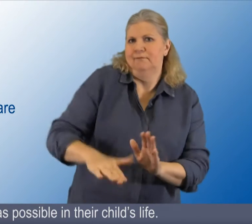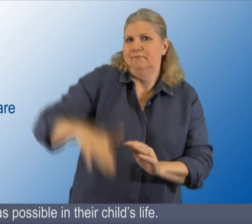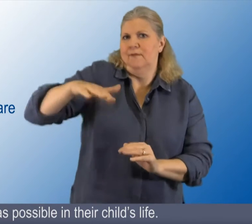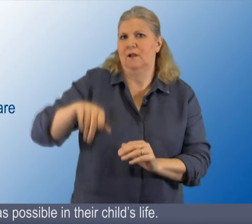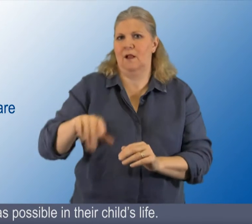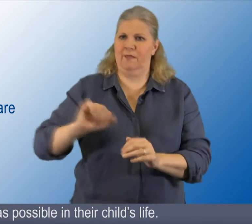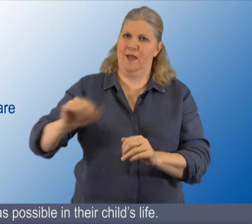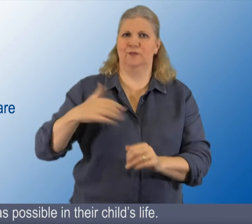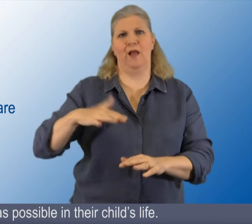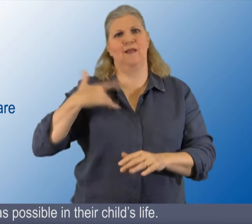in their child's life